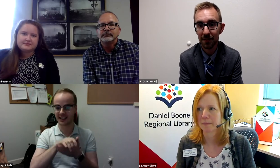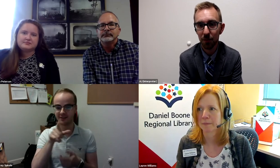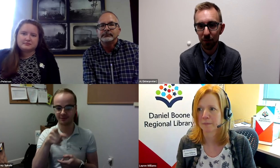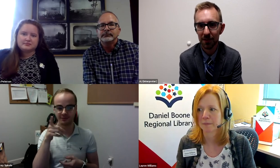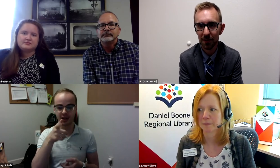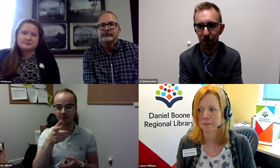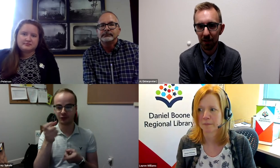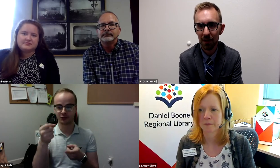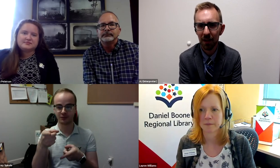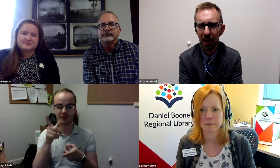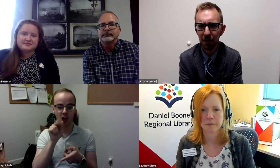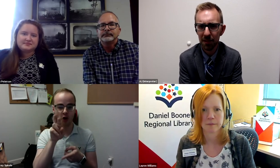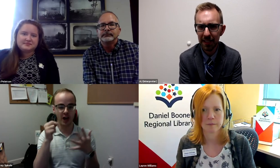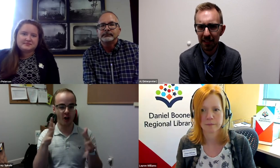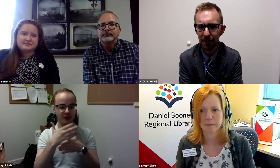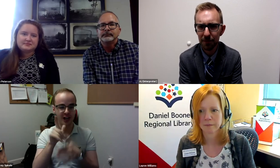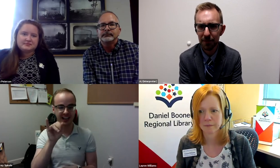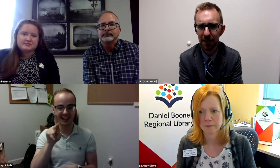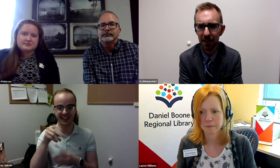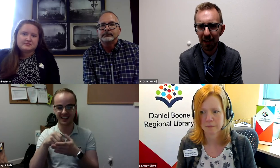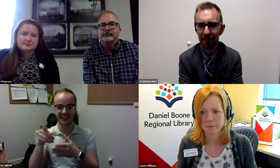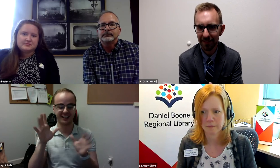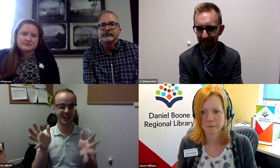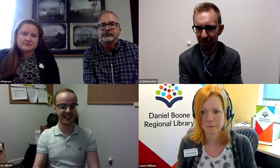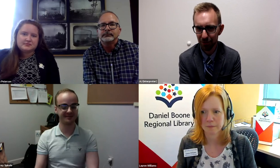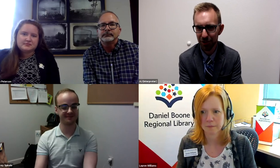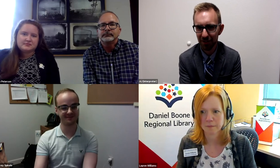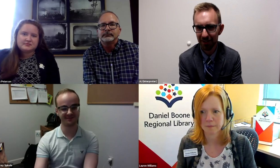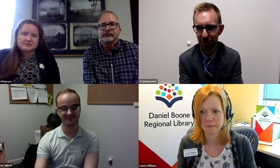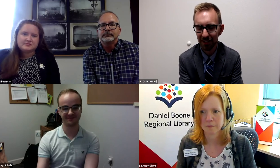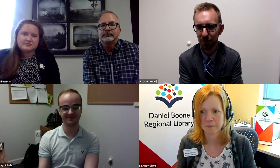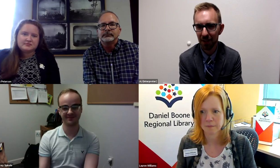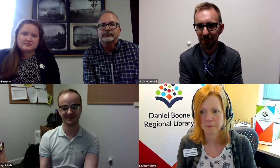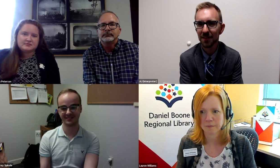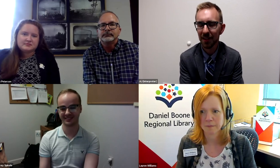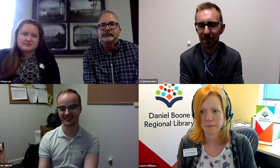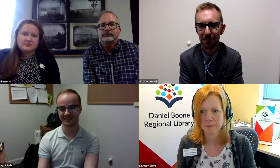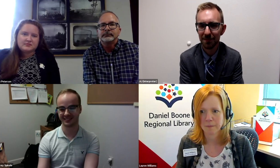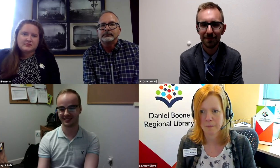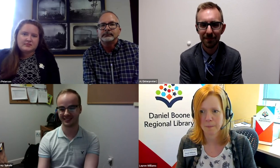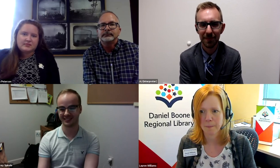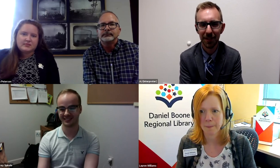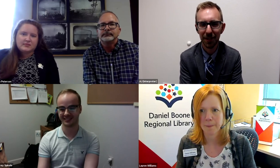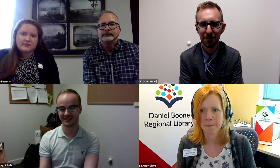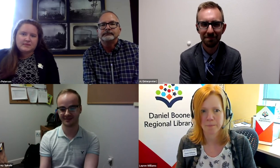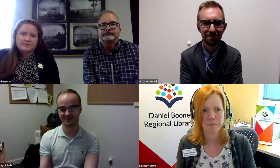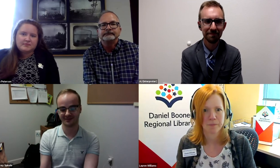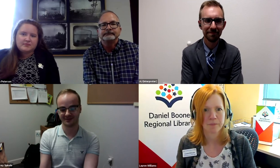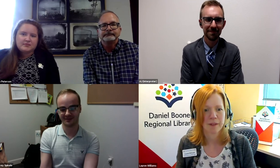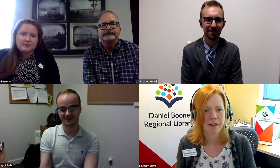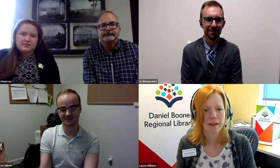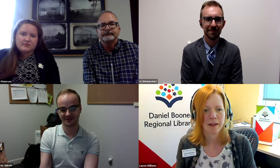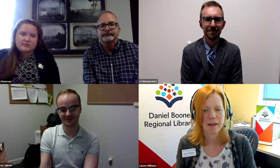provides courses as well. I believe that that was shared in the chat as well. There you go.